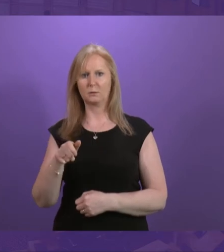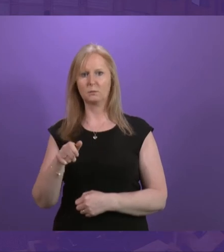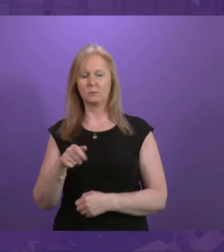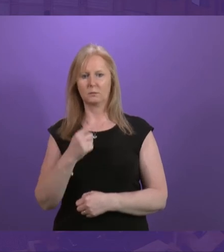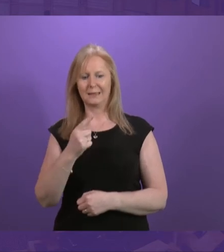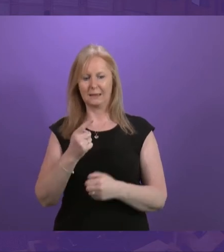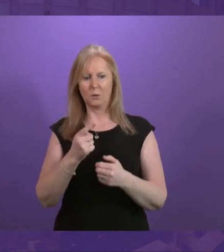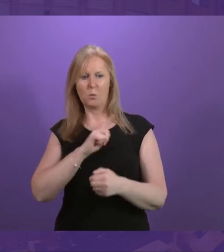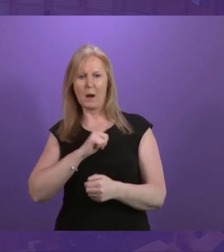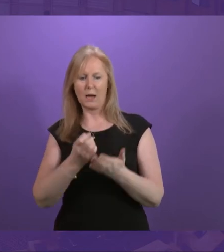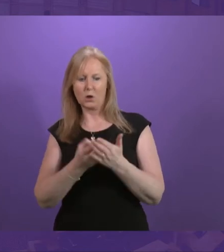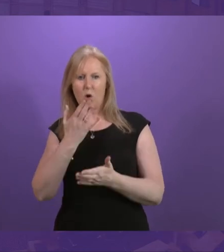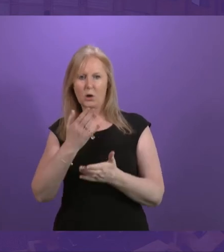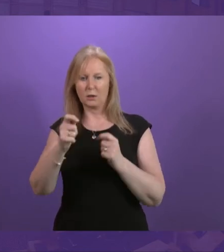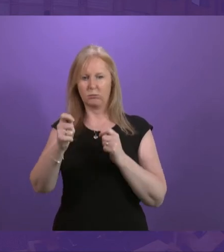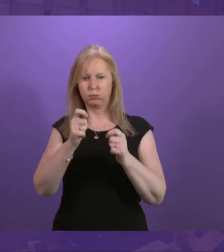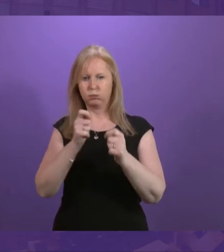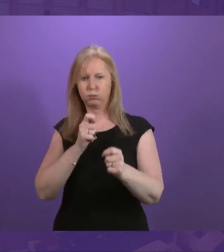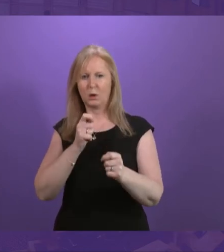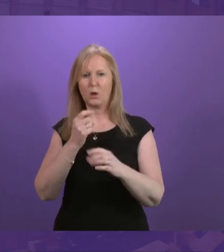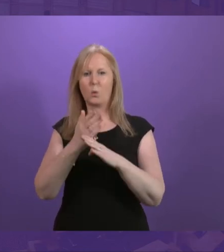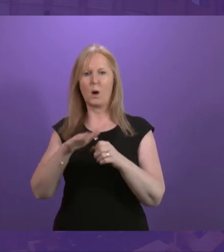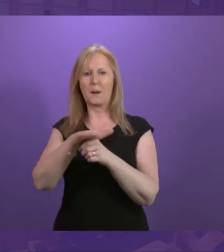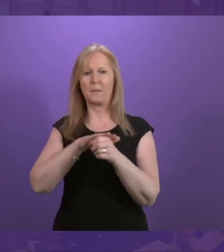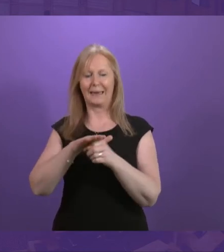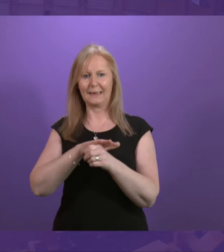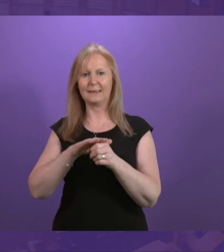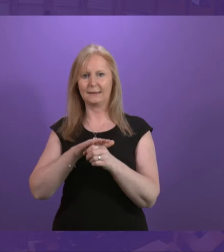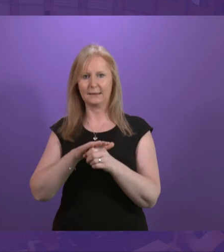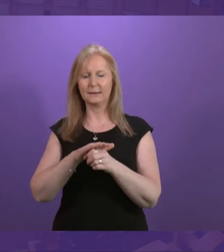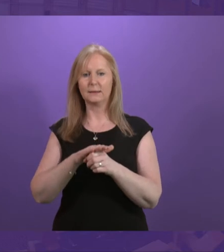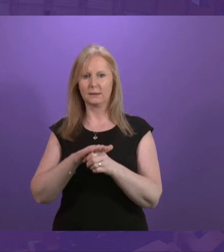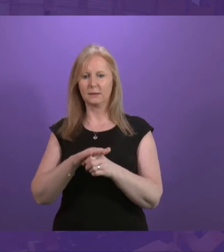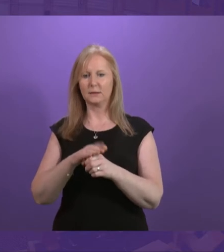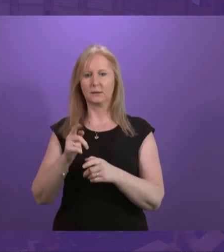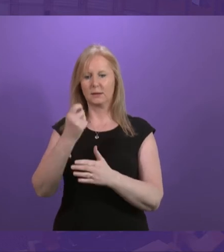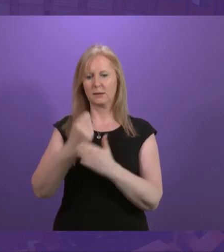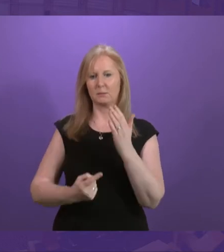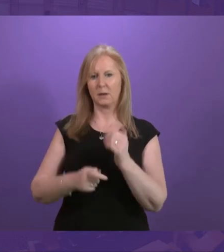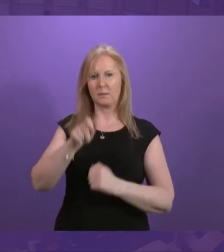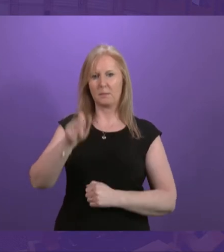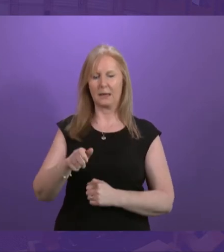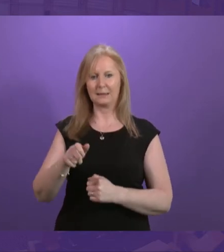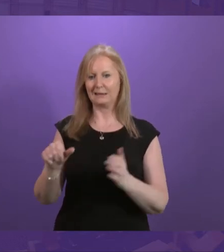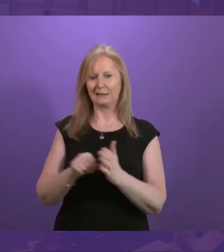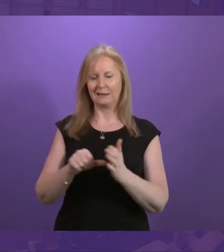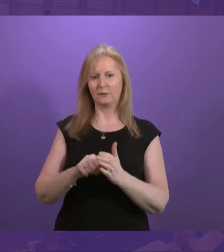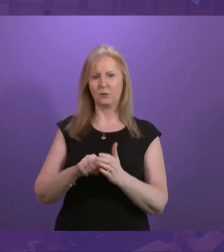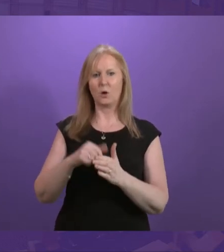cost of workplace adjustments and concern as a disabled person who struggled to do the job as reasons not to employ them.